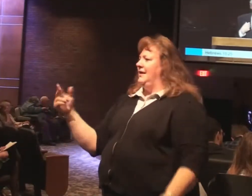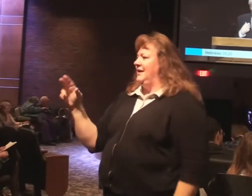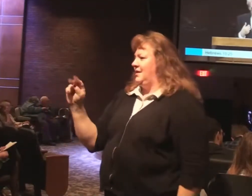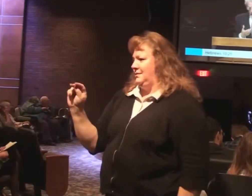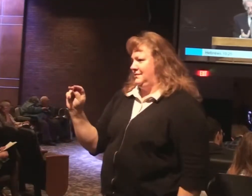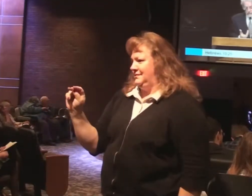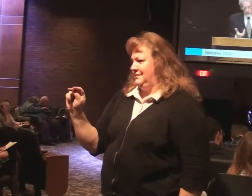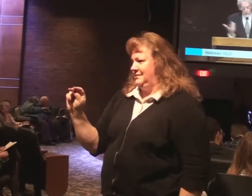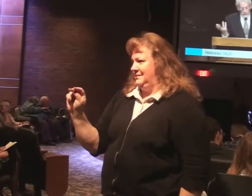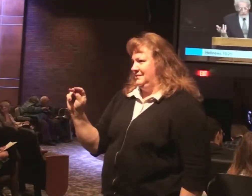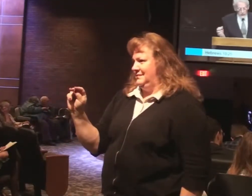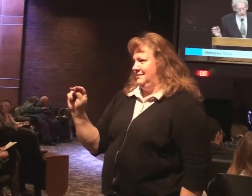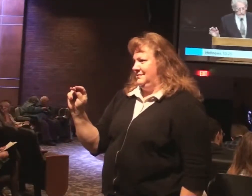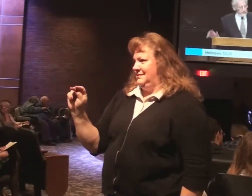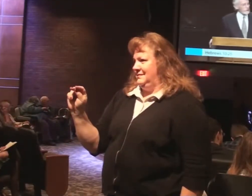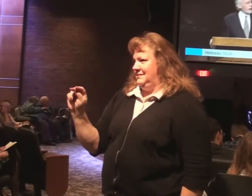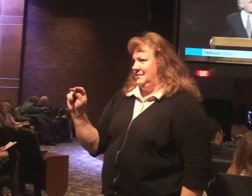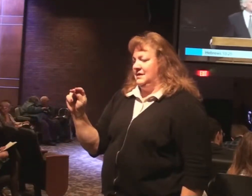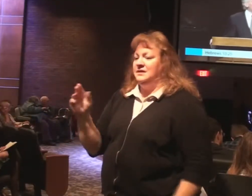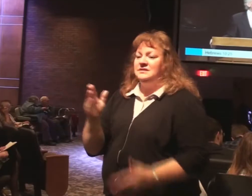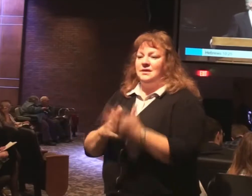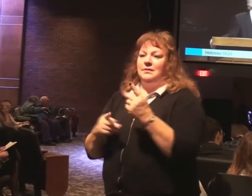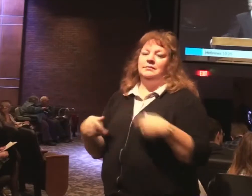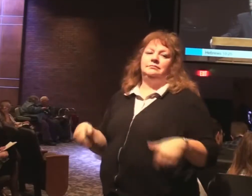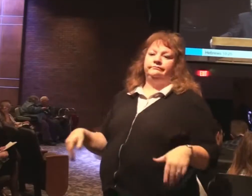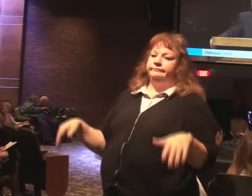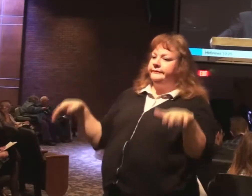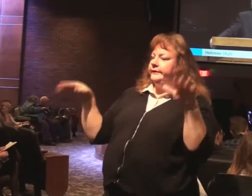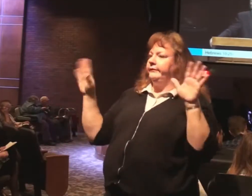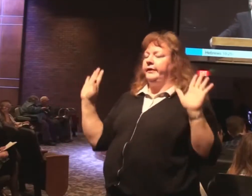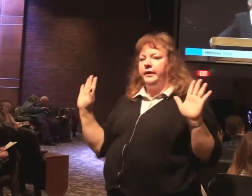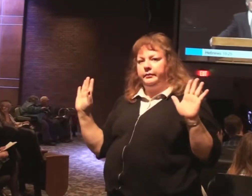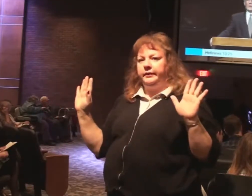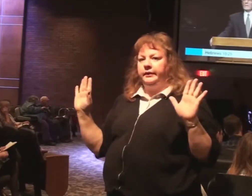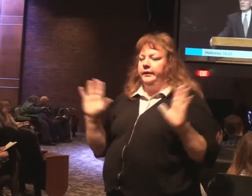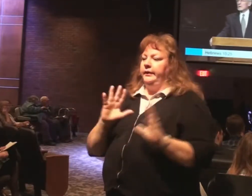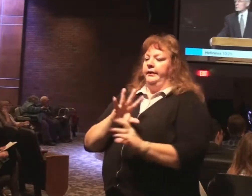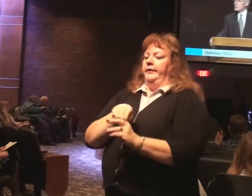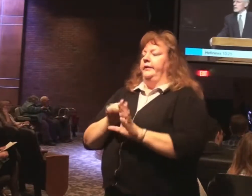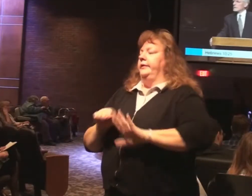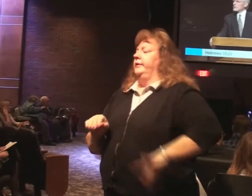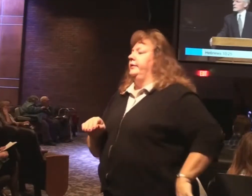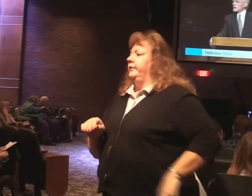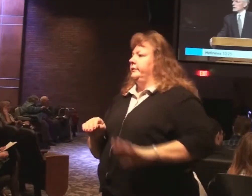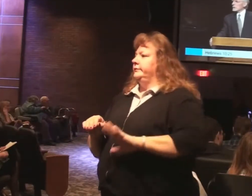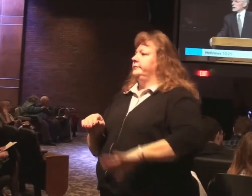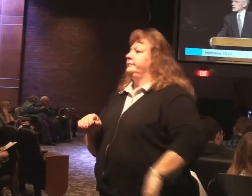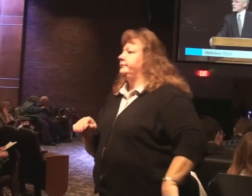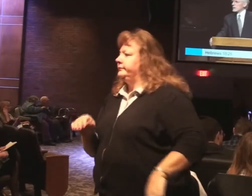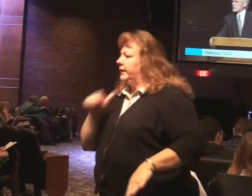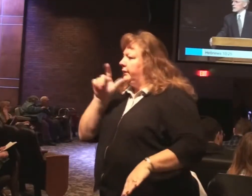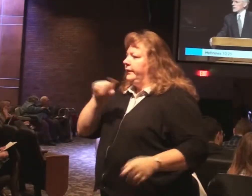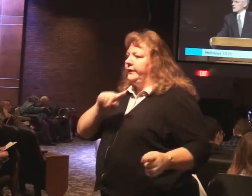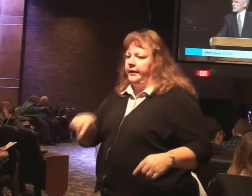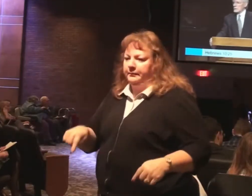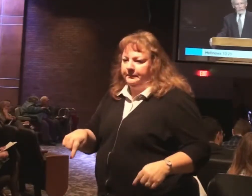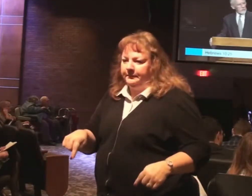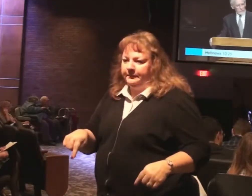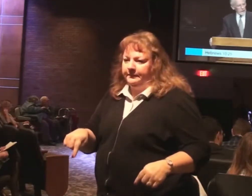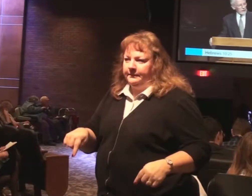Some had given up coming to be part of the fellowship of believers in the local church. He says you can't do that.